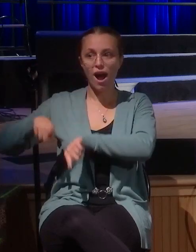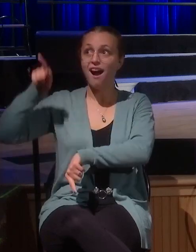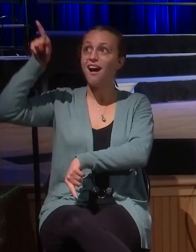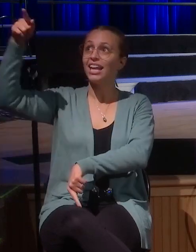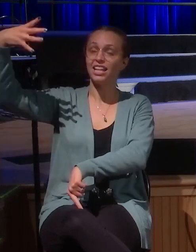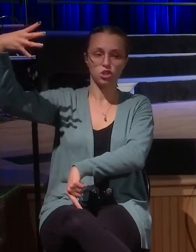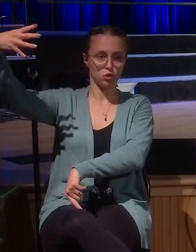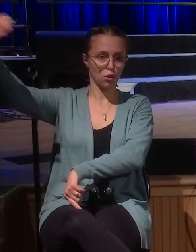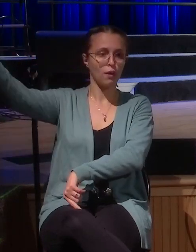own.